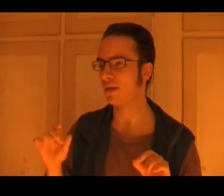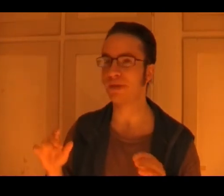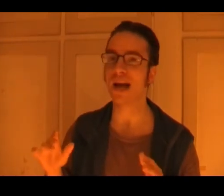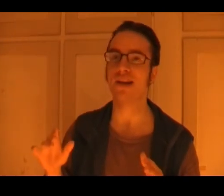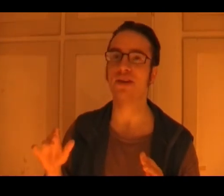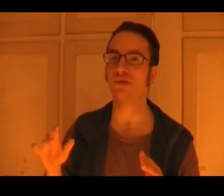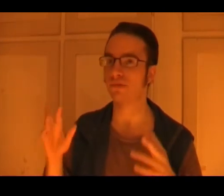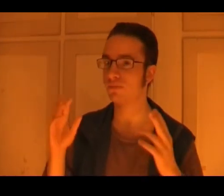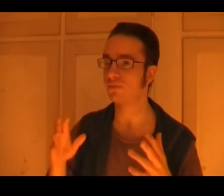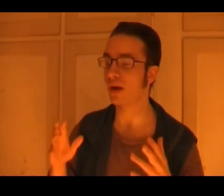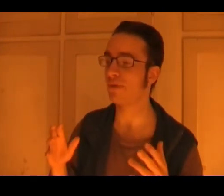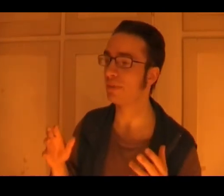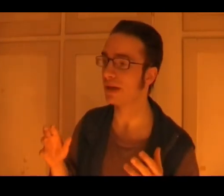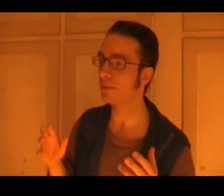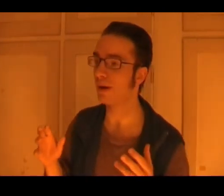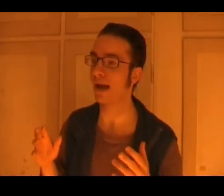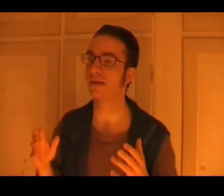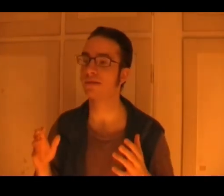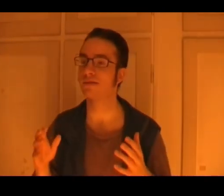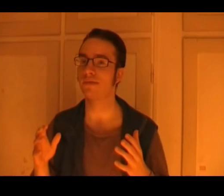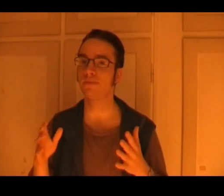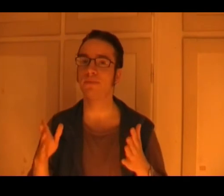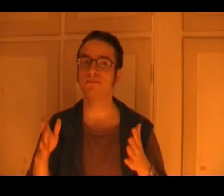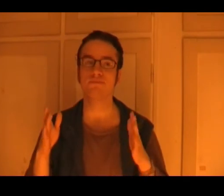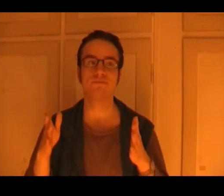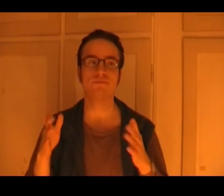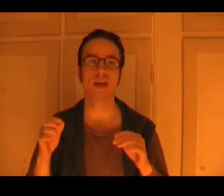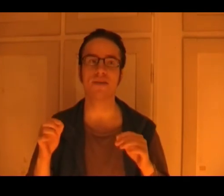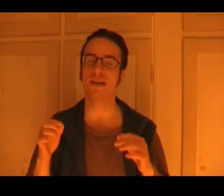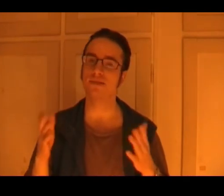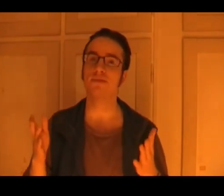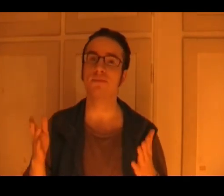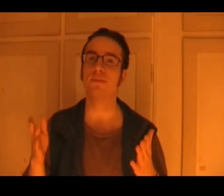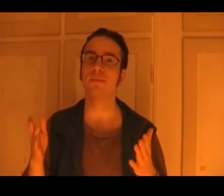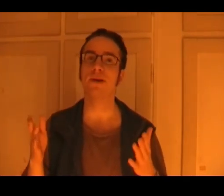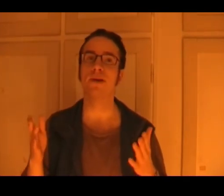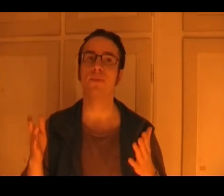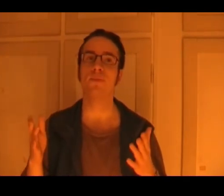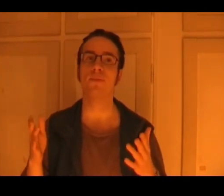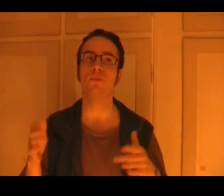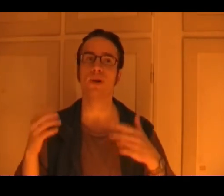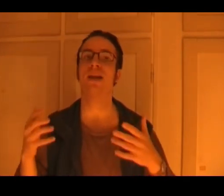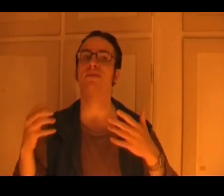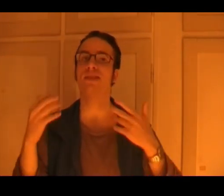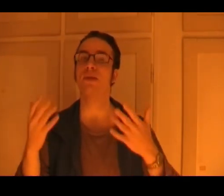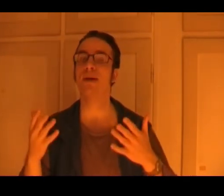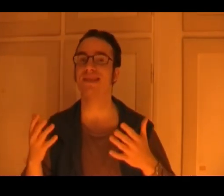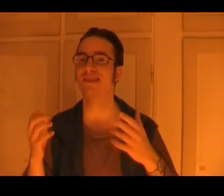the Poseidon Adventure would have to be my, that, that's, um, uh, what I'd have to say the best